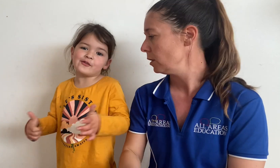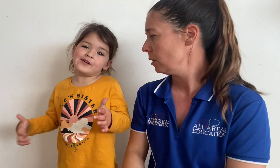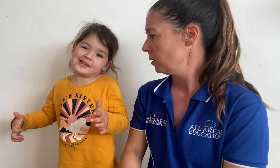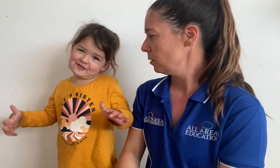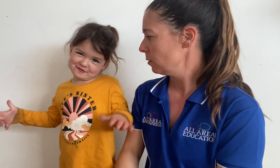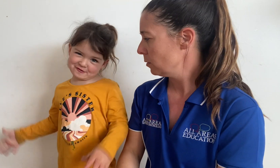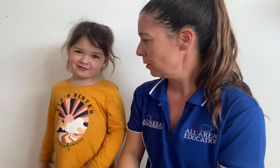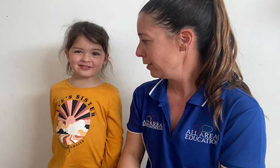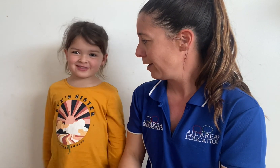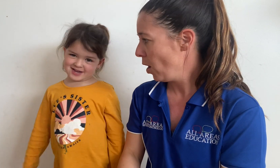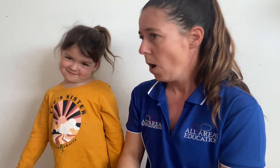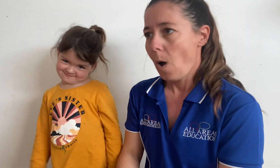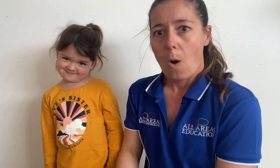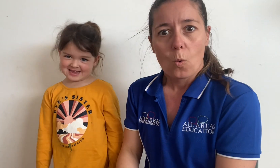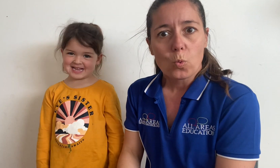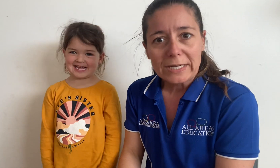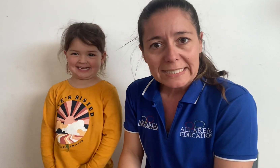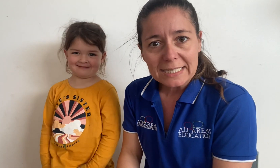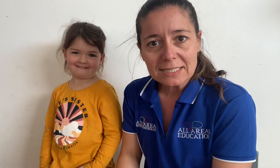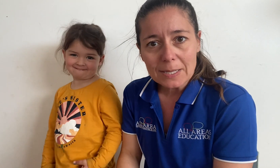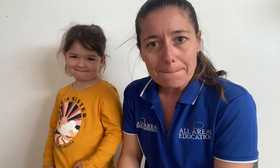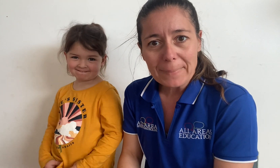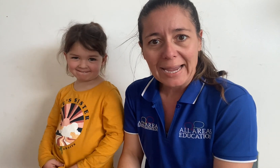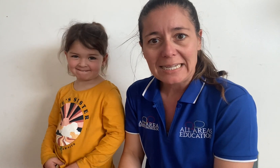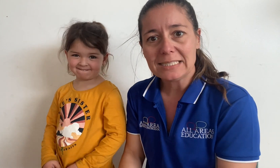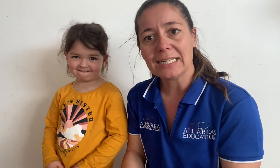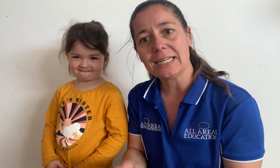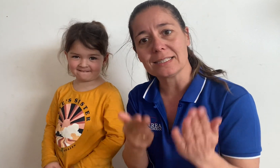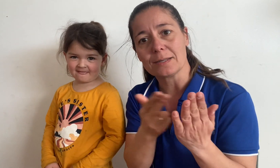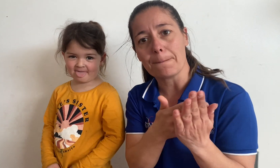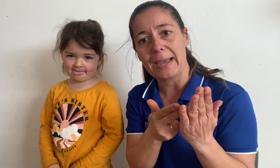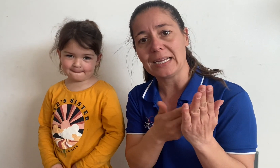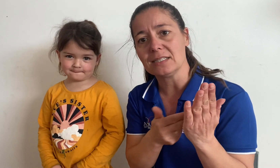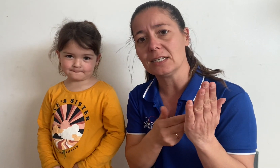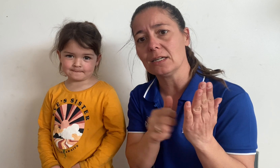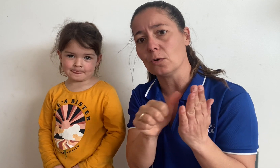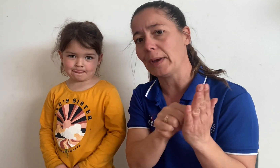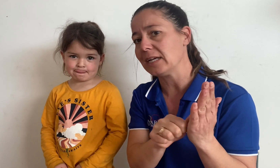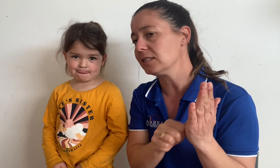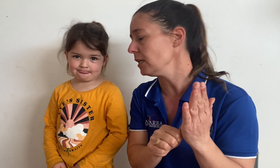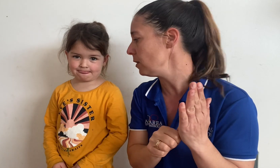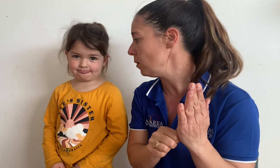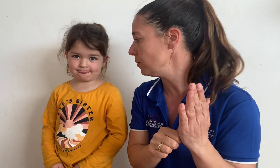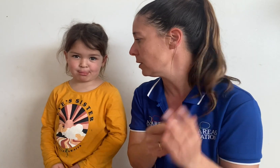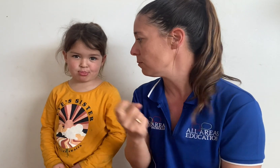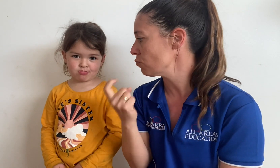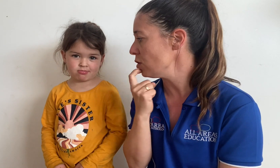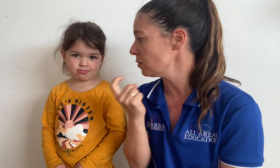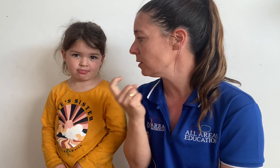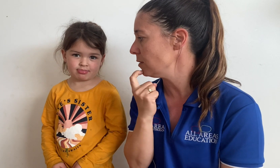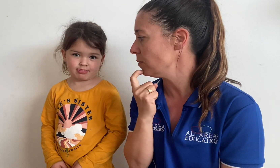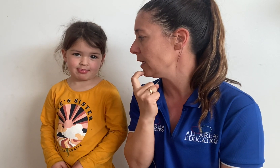did some painting some painting or painting on some rocks didn't we